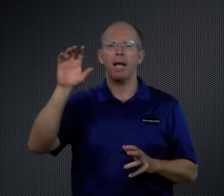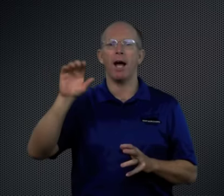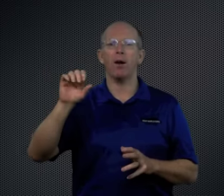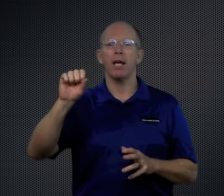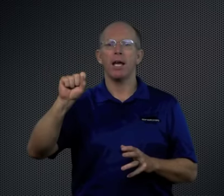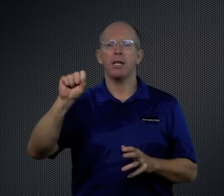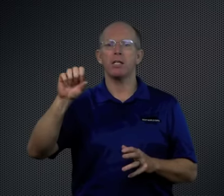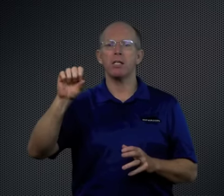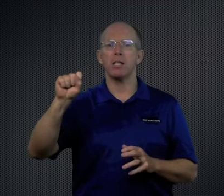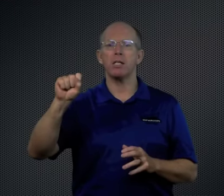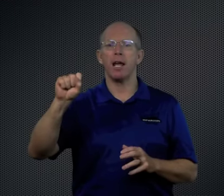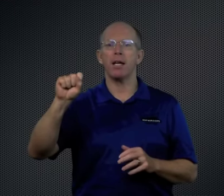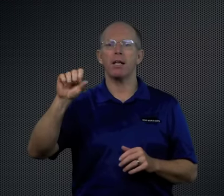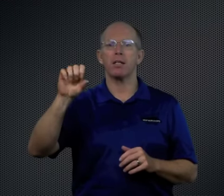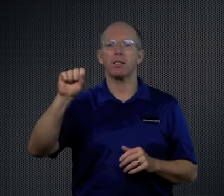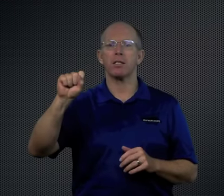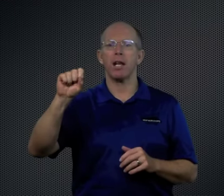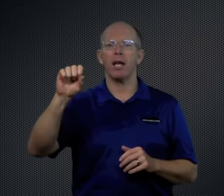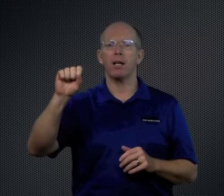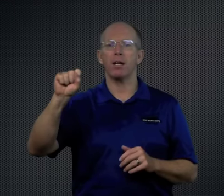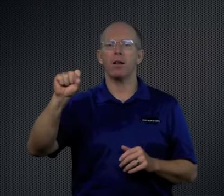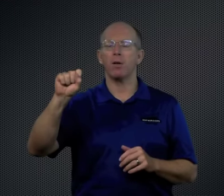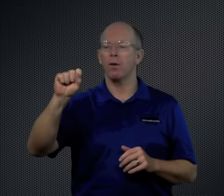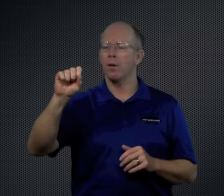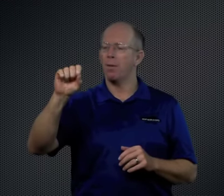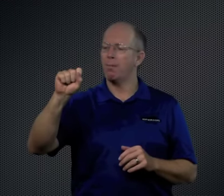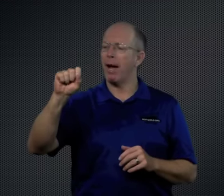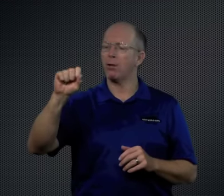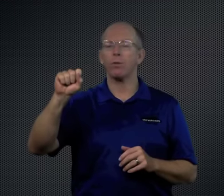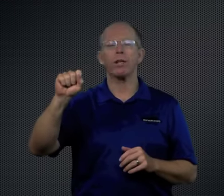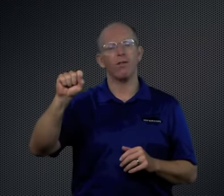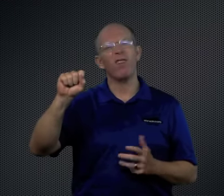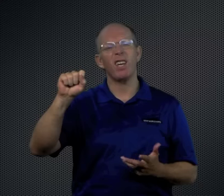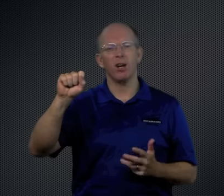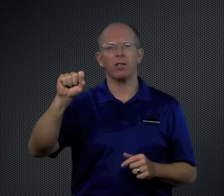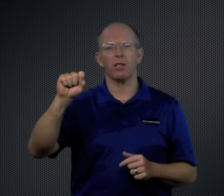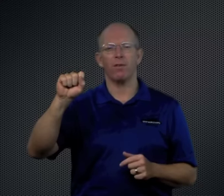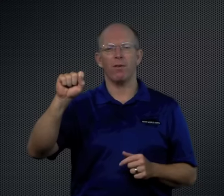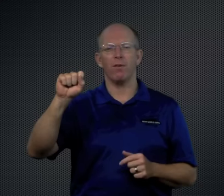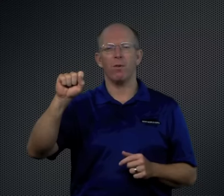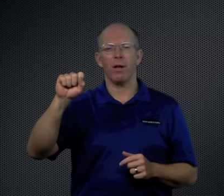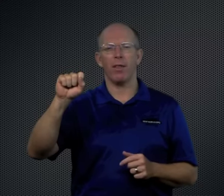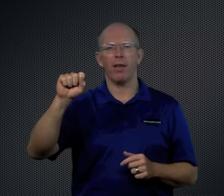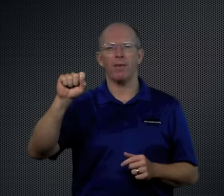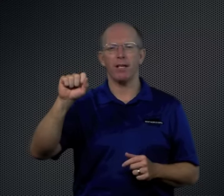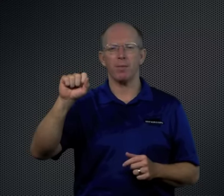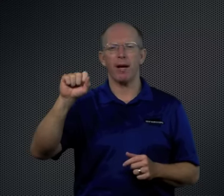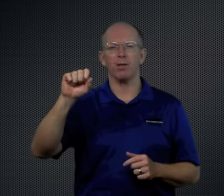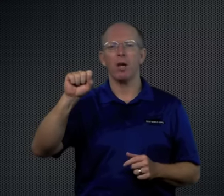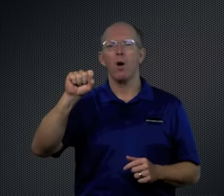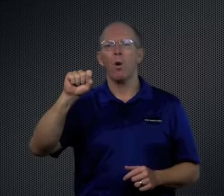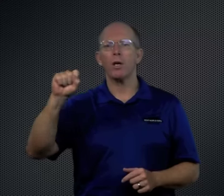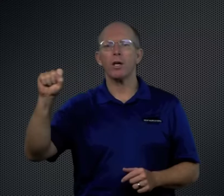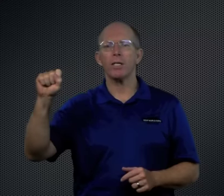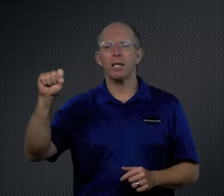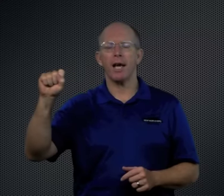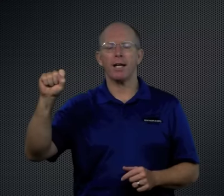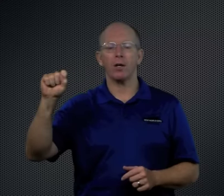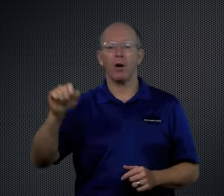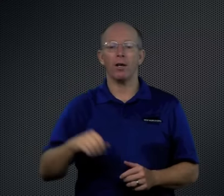down. It's just a slight little bounce with your fingers, if you want to think of it as a bounce. Or you can slide it across.